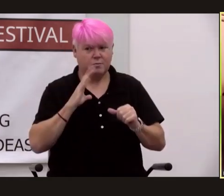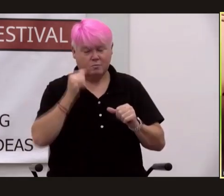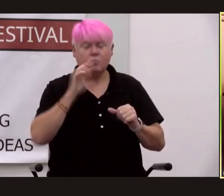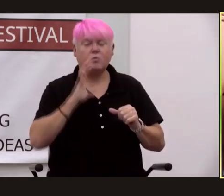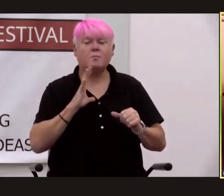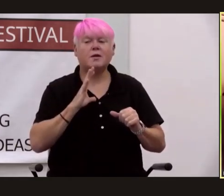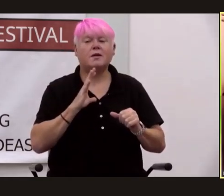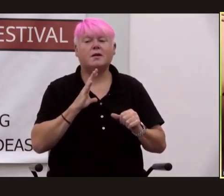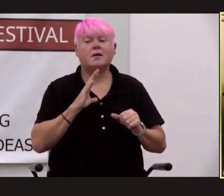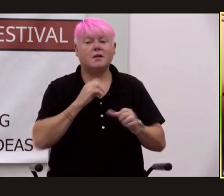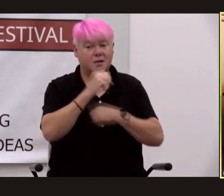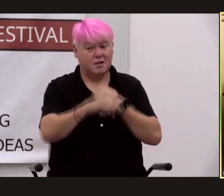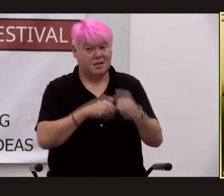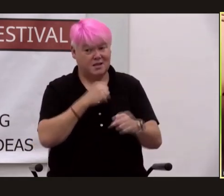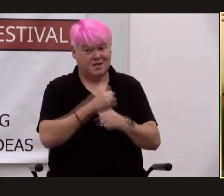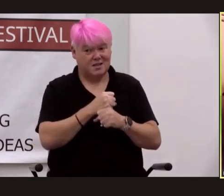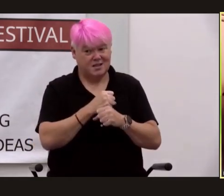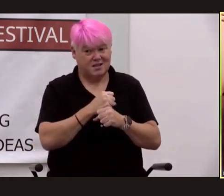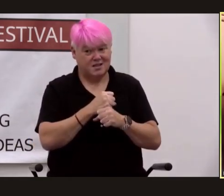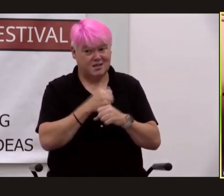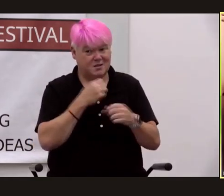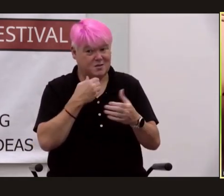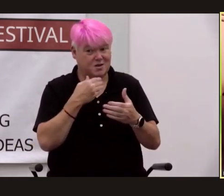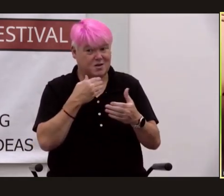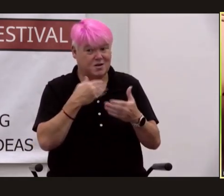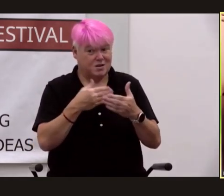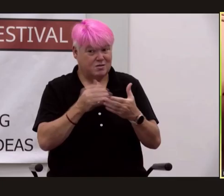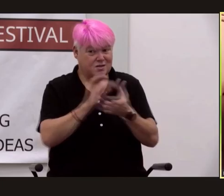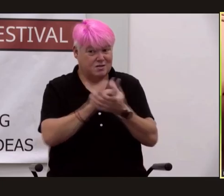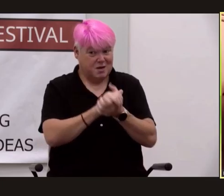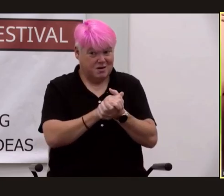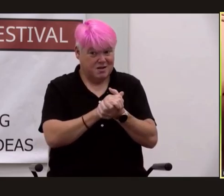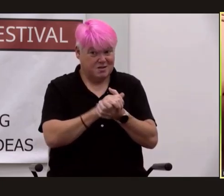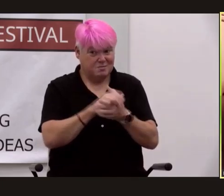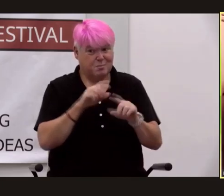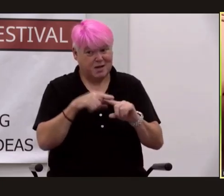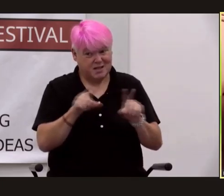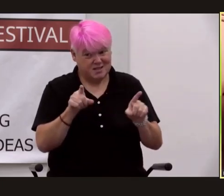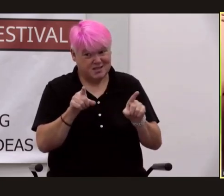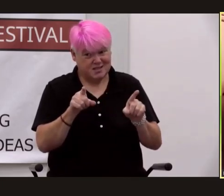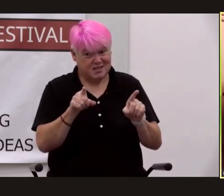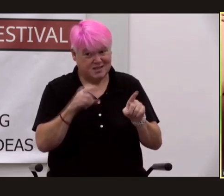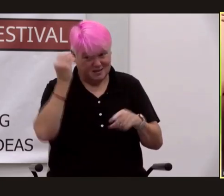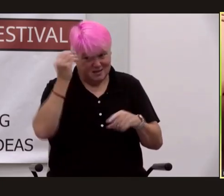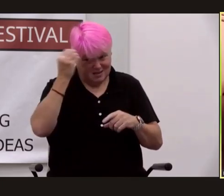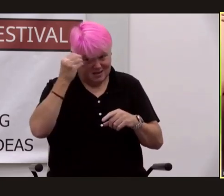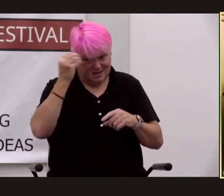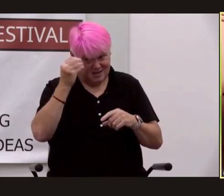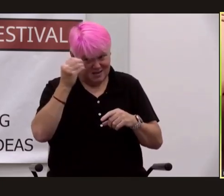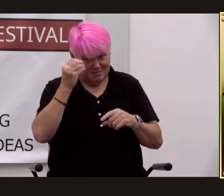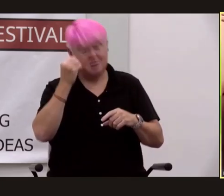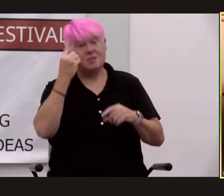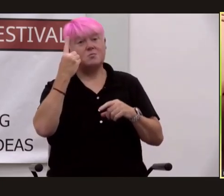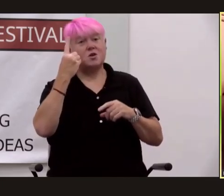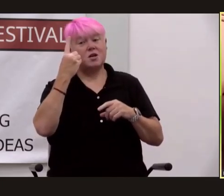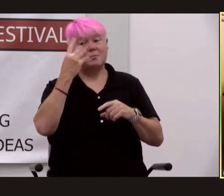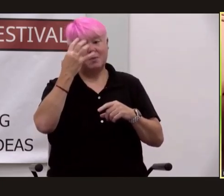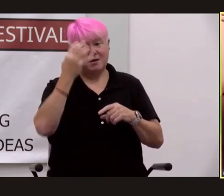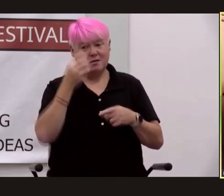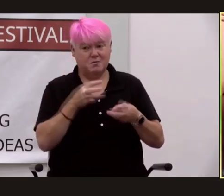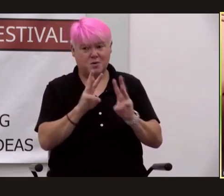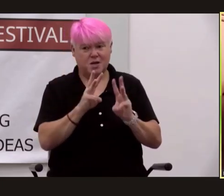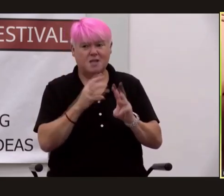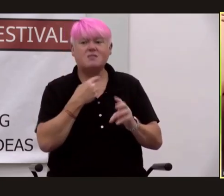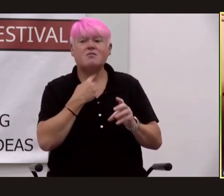gone by we were close to marriage two times but oppie trailed off surprised by the way his throat caught